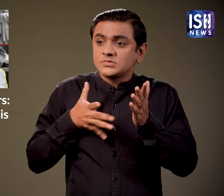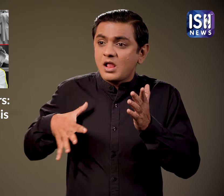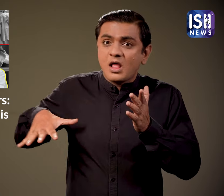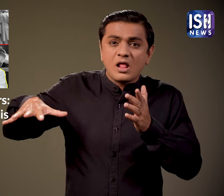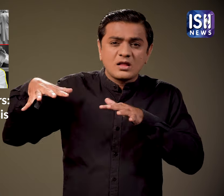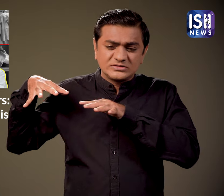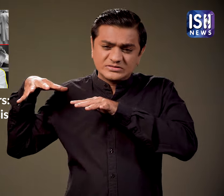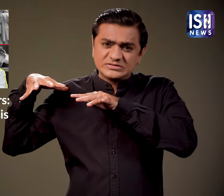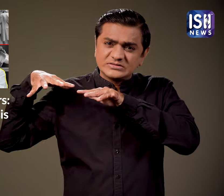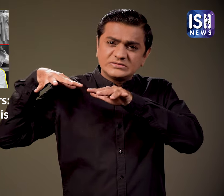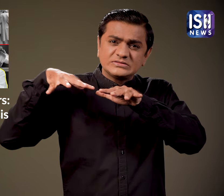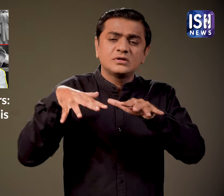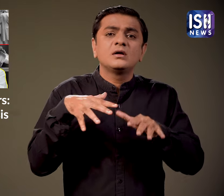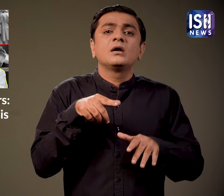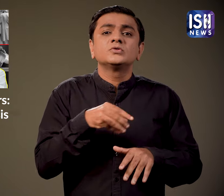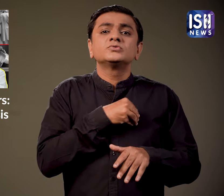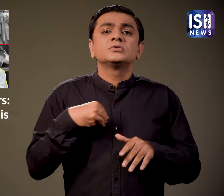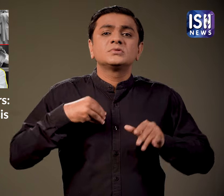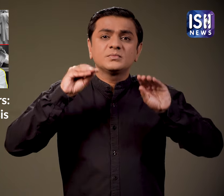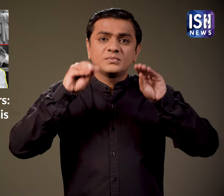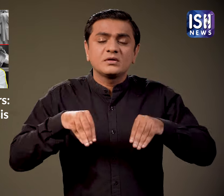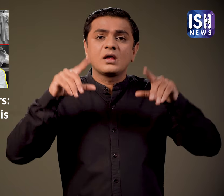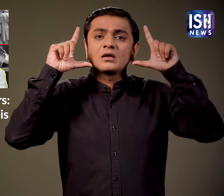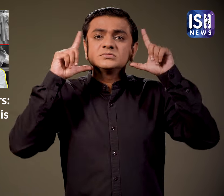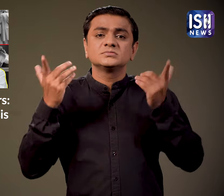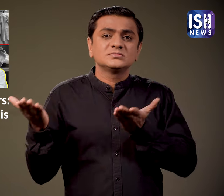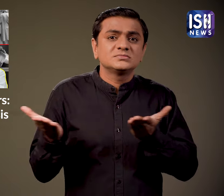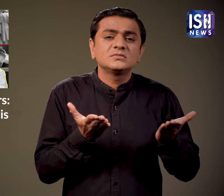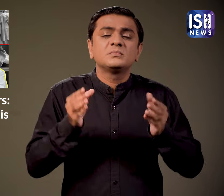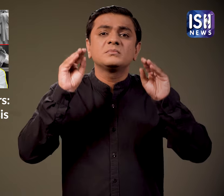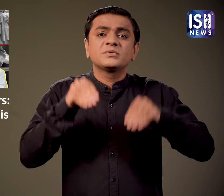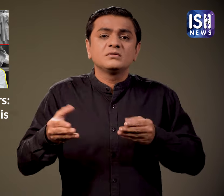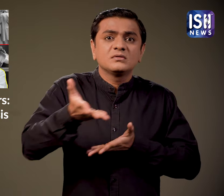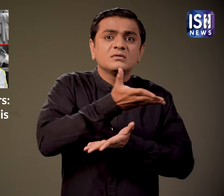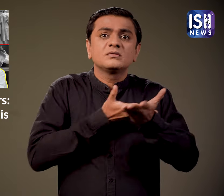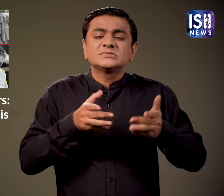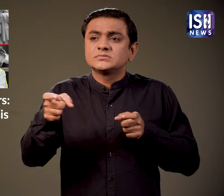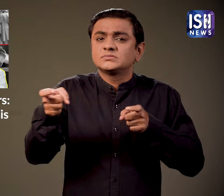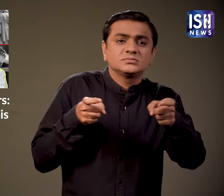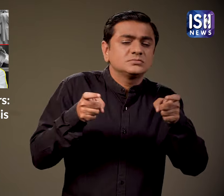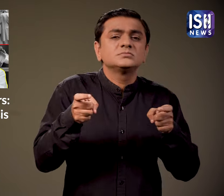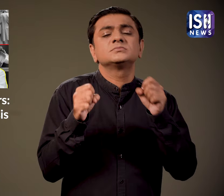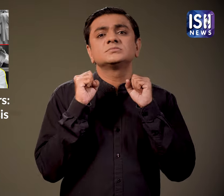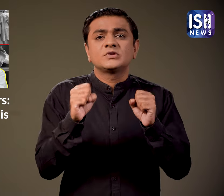People from nearby villages frequent the hospital for treatment. Due to shortage of staff, it is difficult to treat all of them.